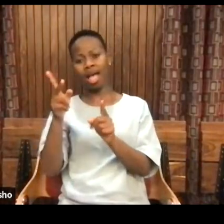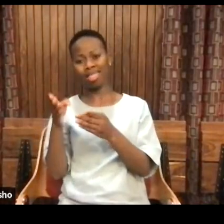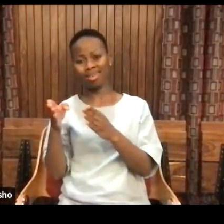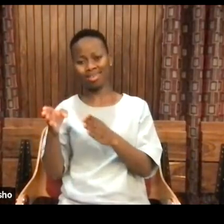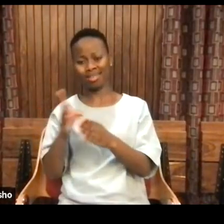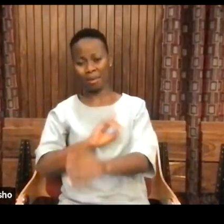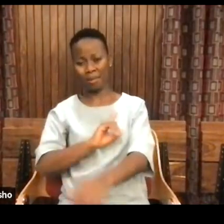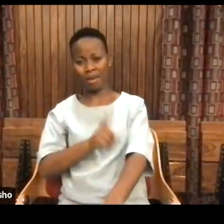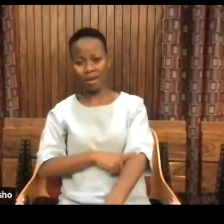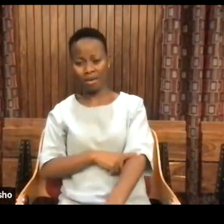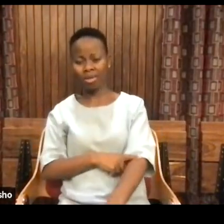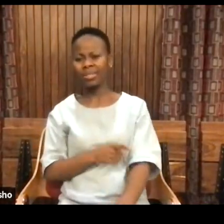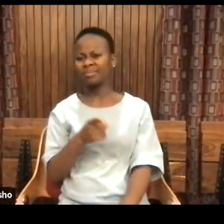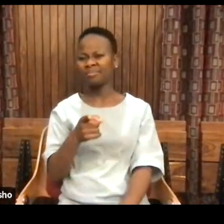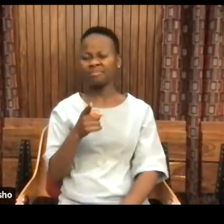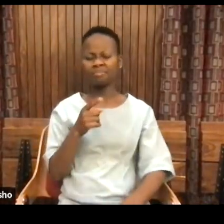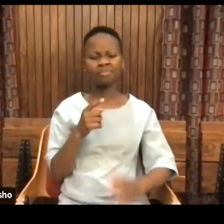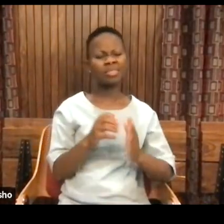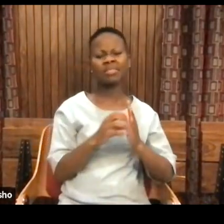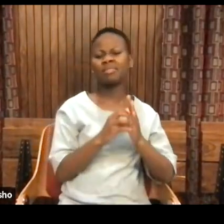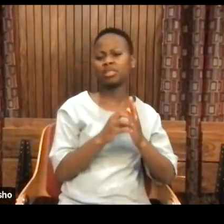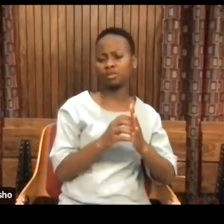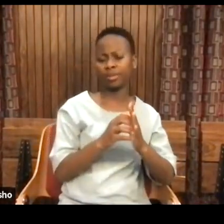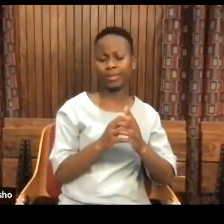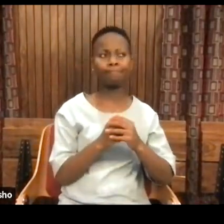You've heard people talk about, for instance,